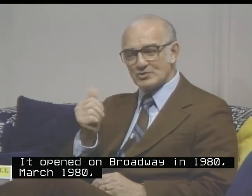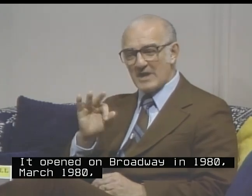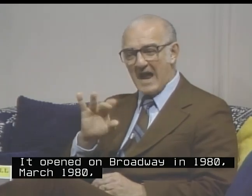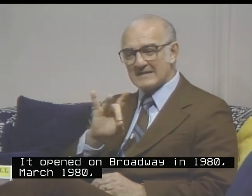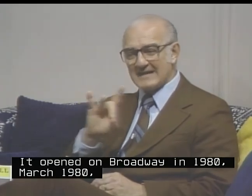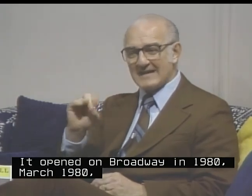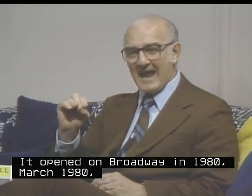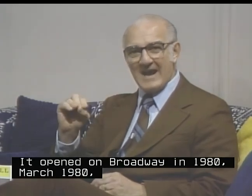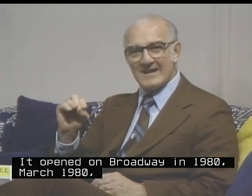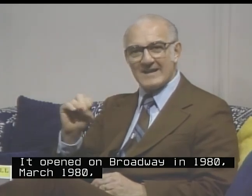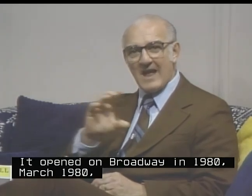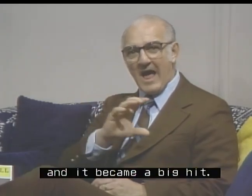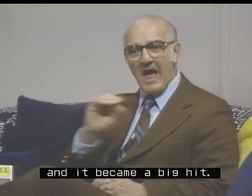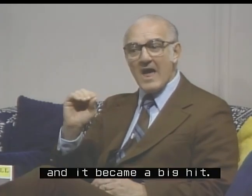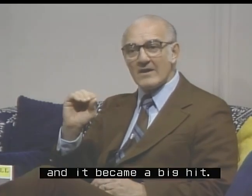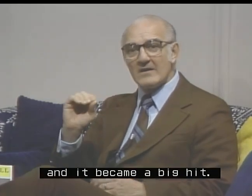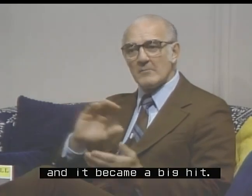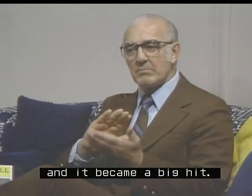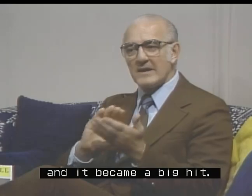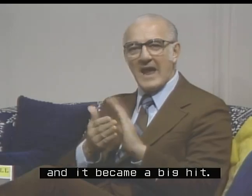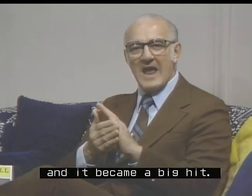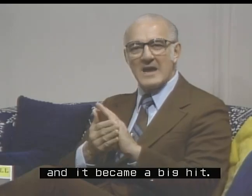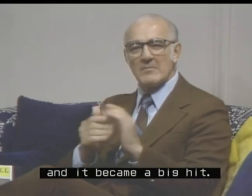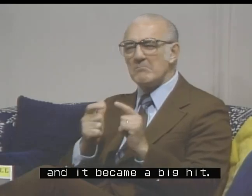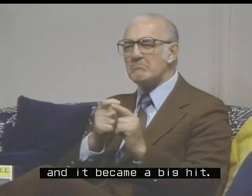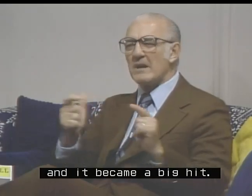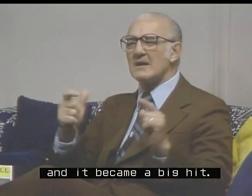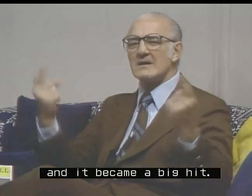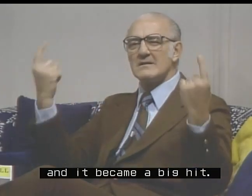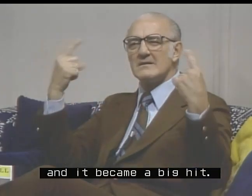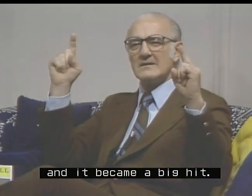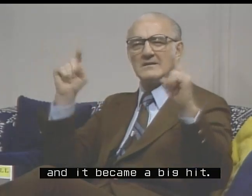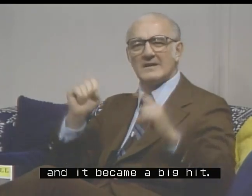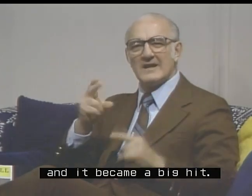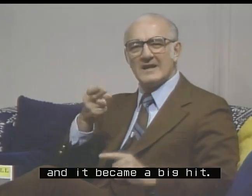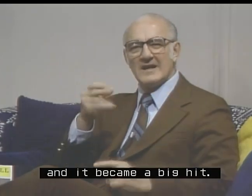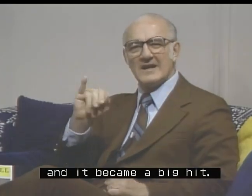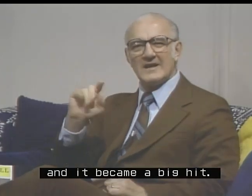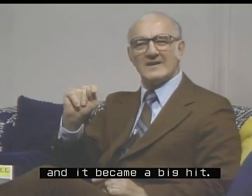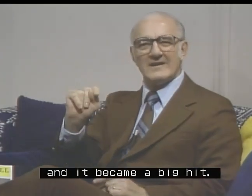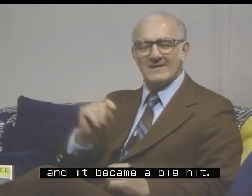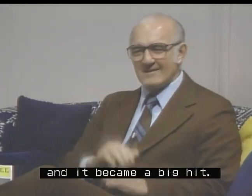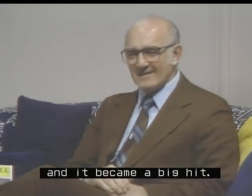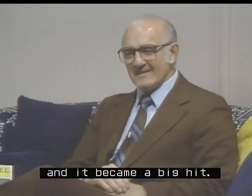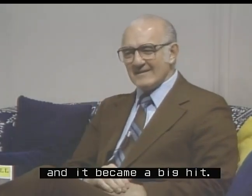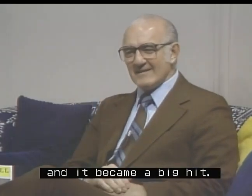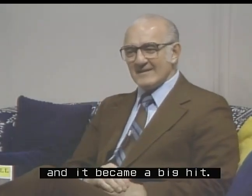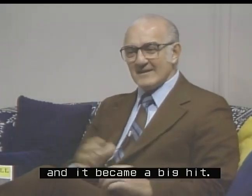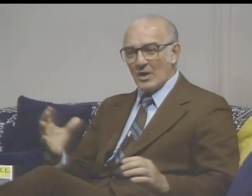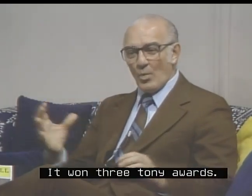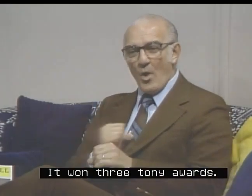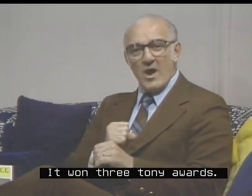1980, and became big hit. It won